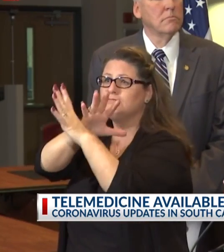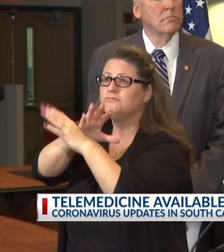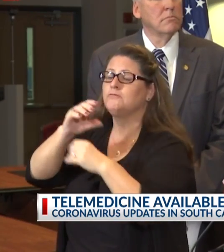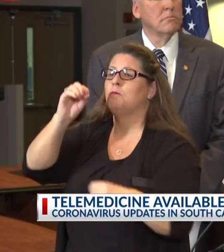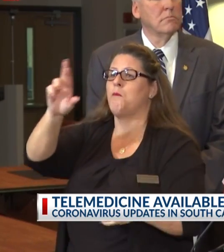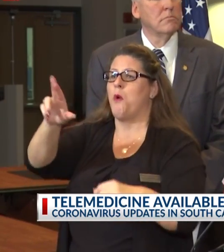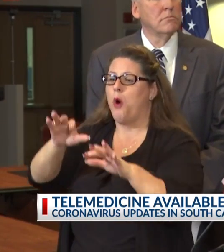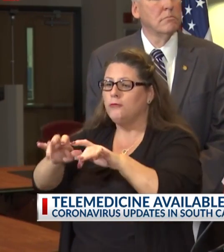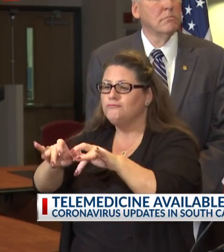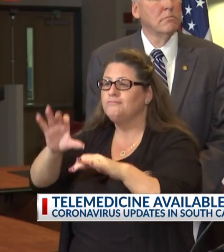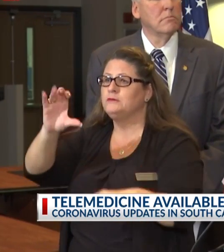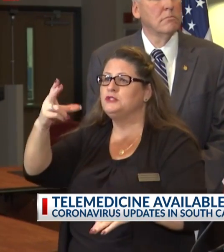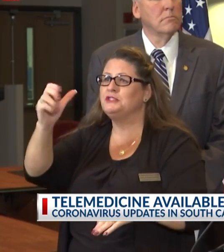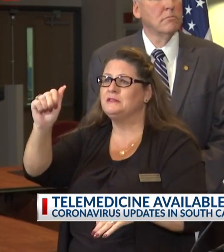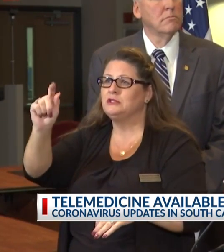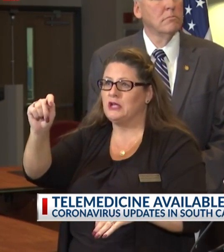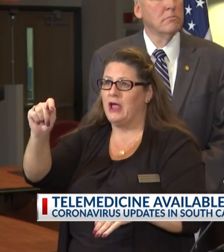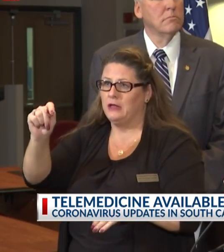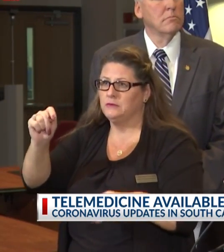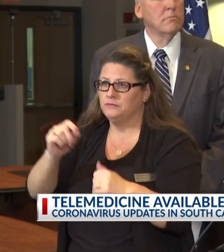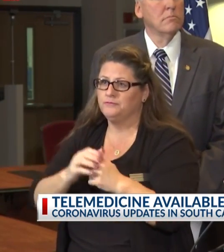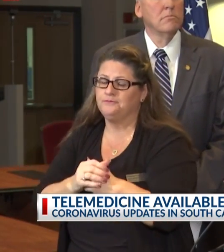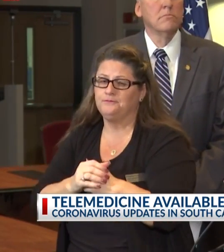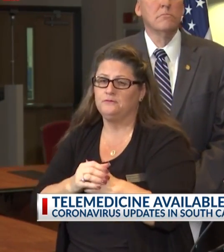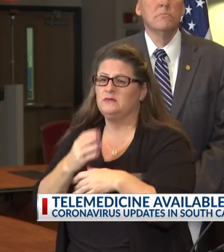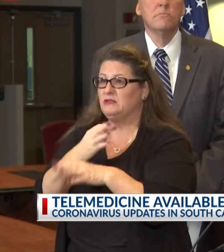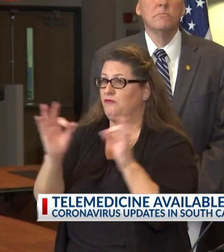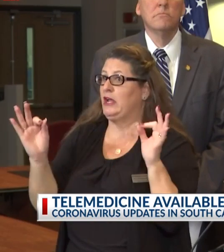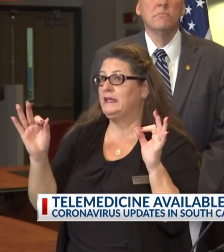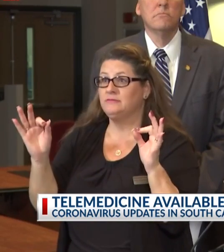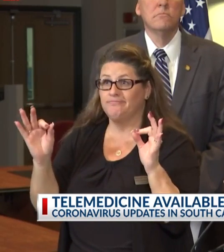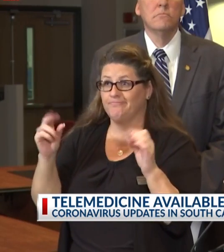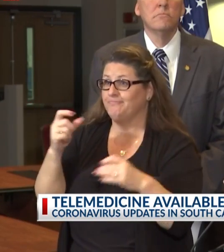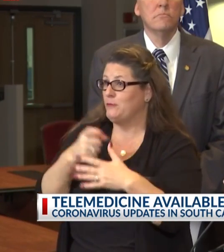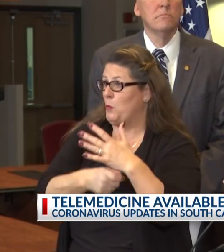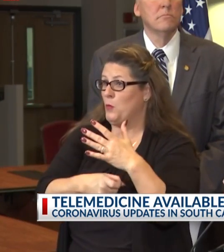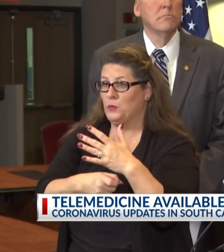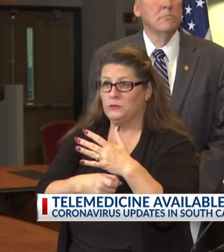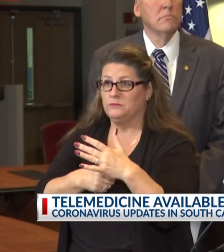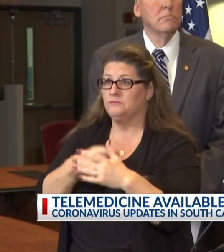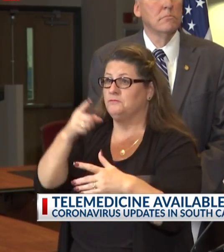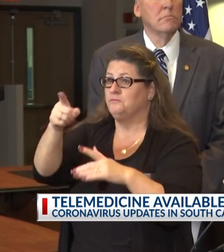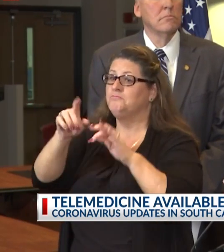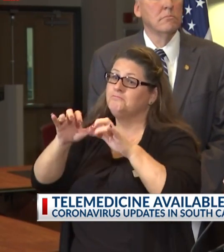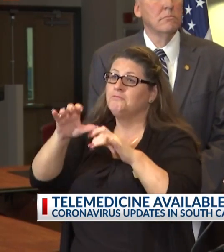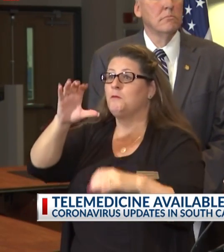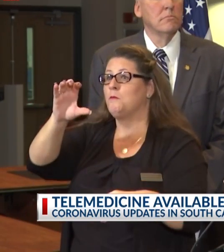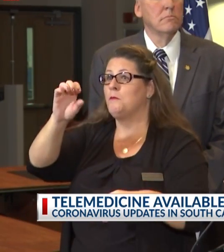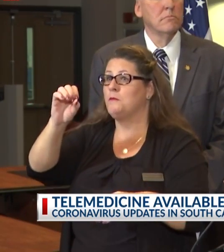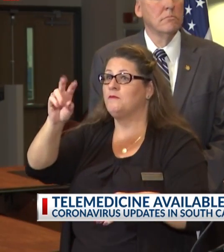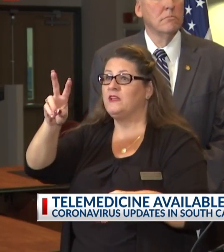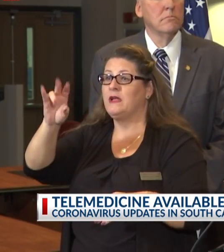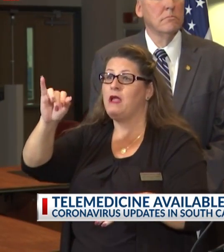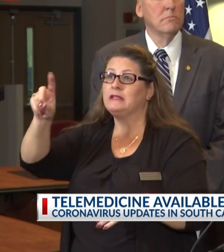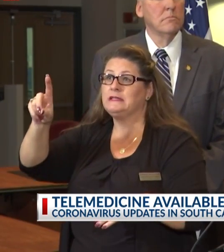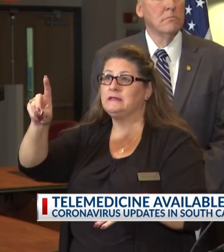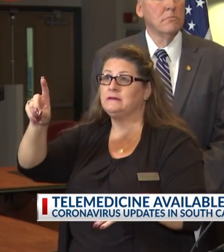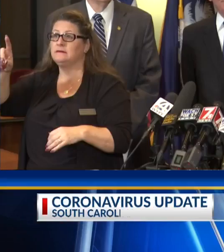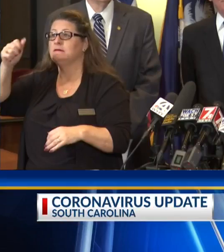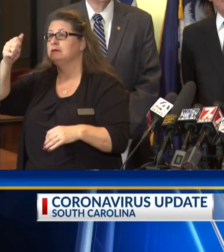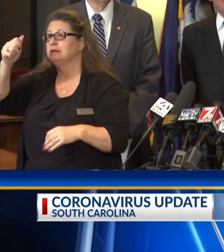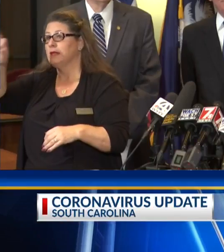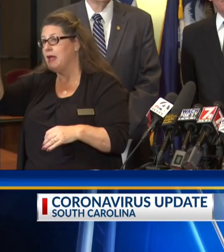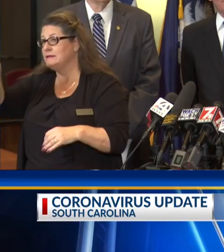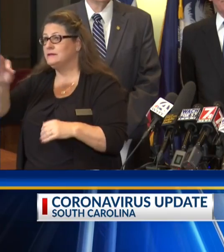We're making this free to anyone in South Carolina. Just use the promo code COVID19, C-O-V-I-D